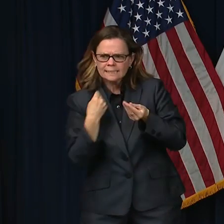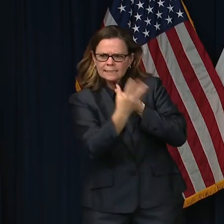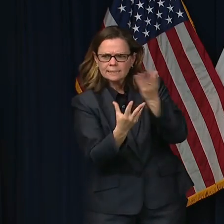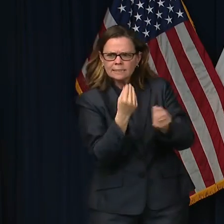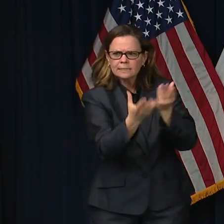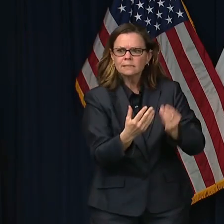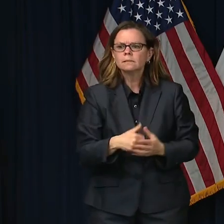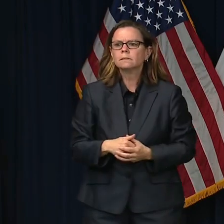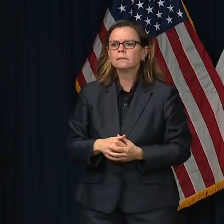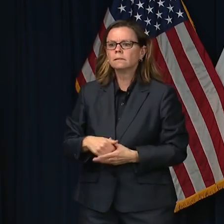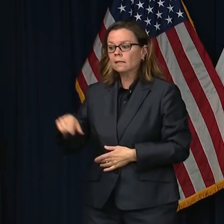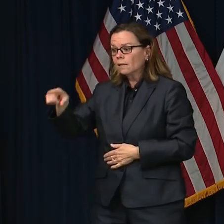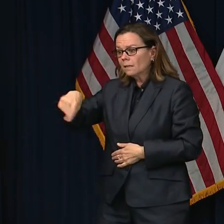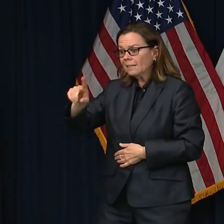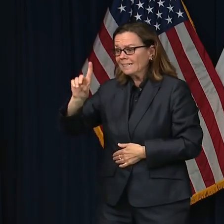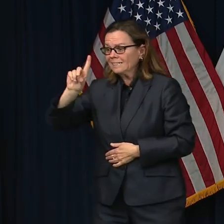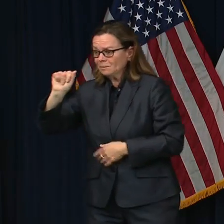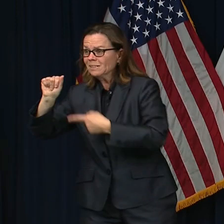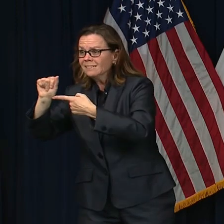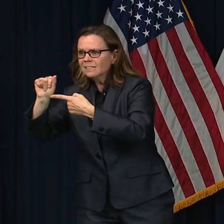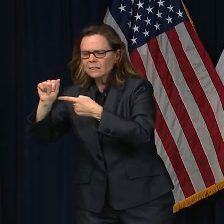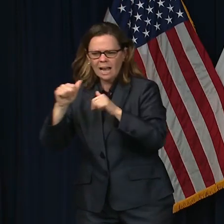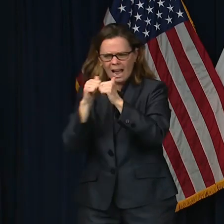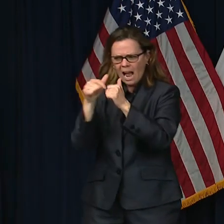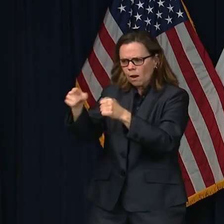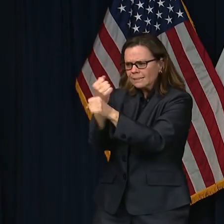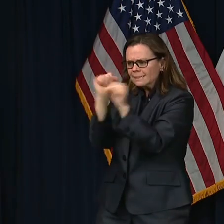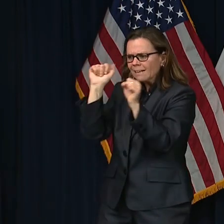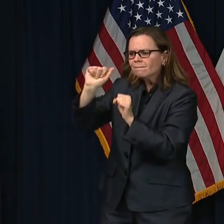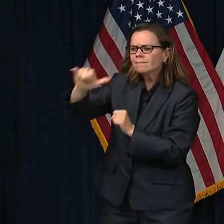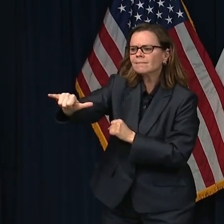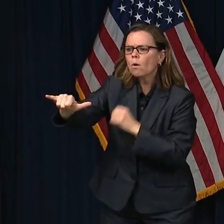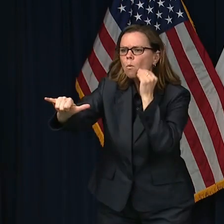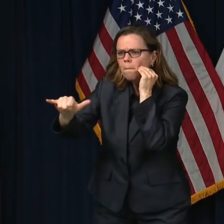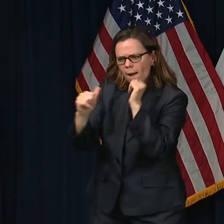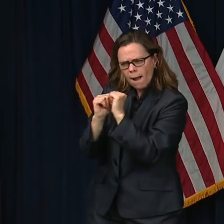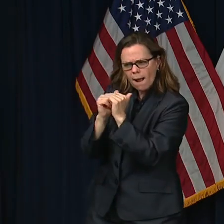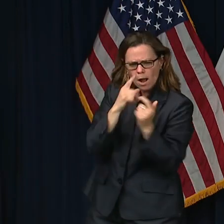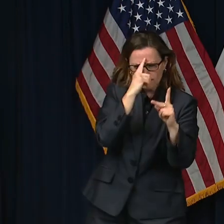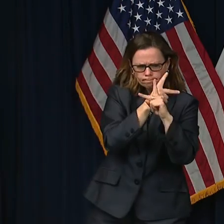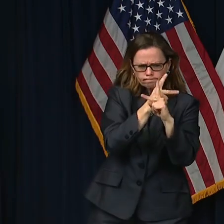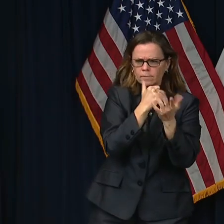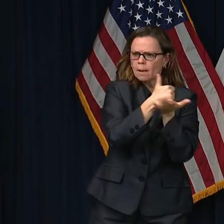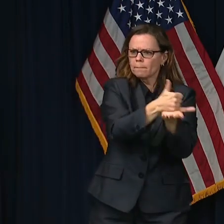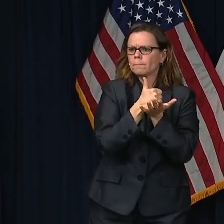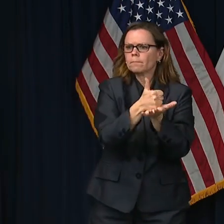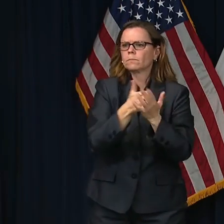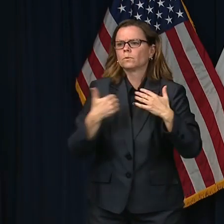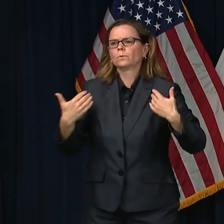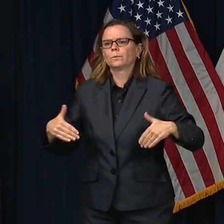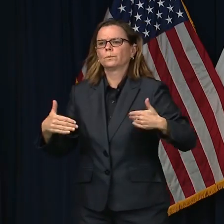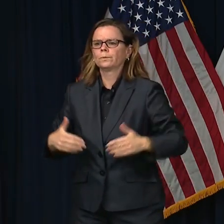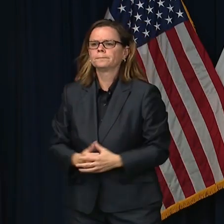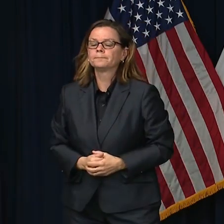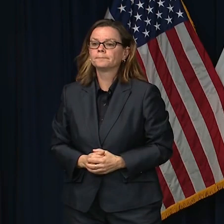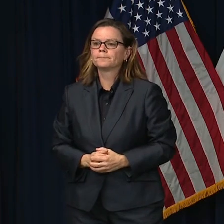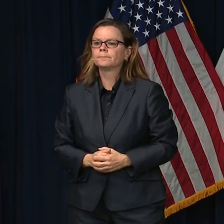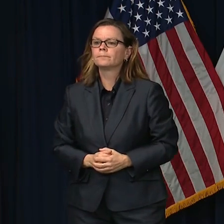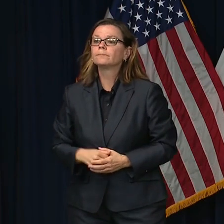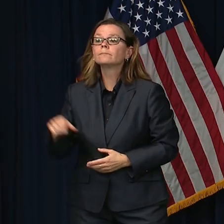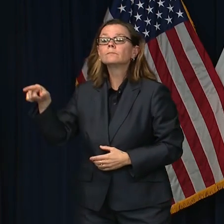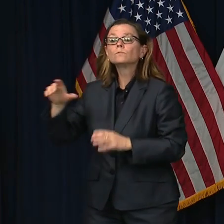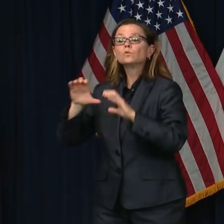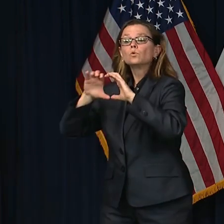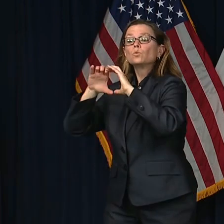in their homes. And group homes across the state have displayed hearts in their windows, a message of hope